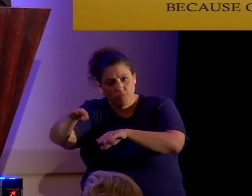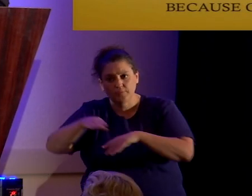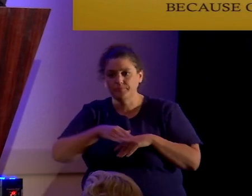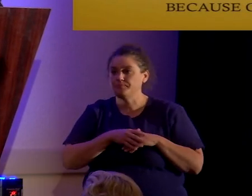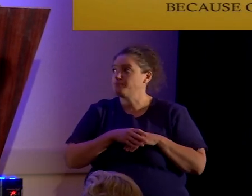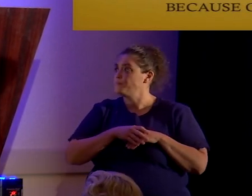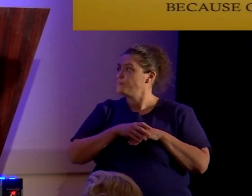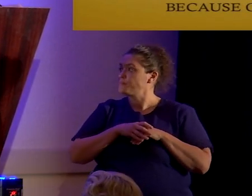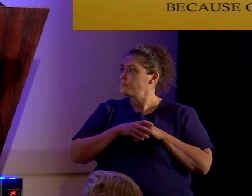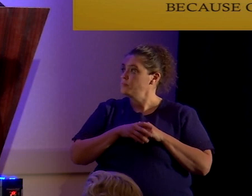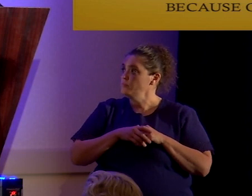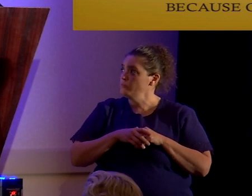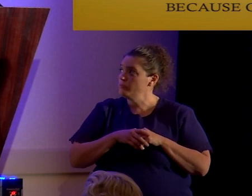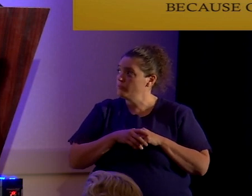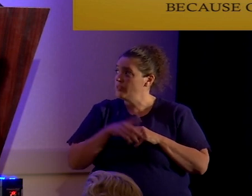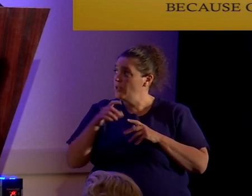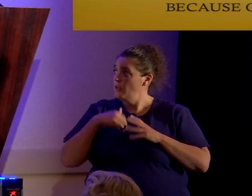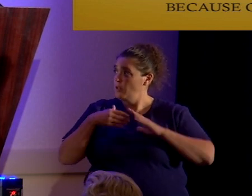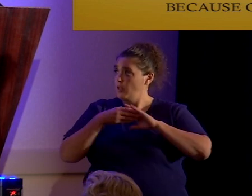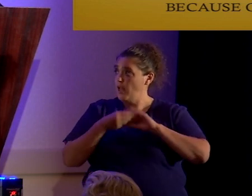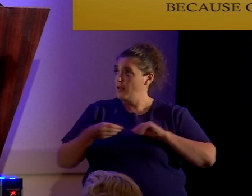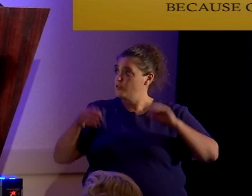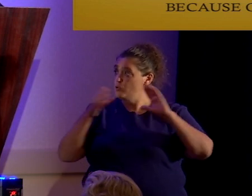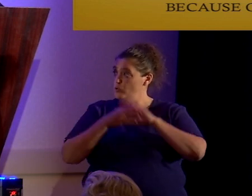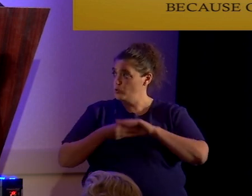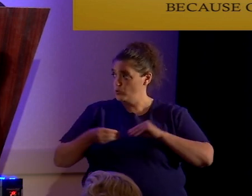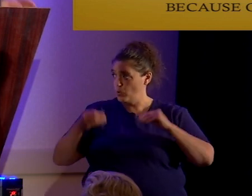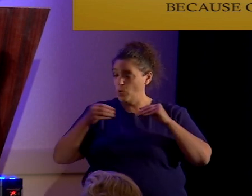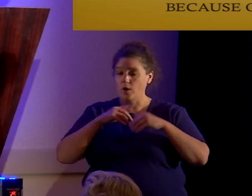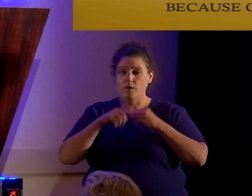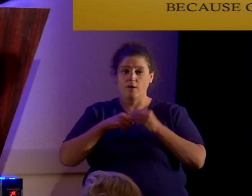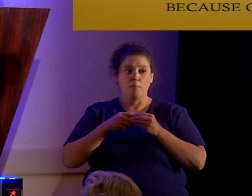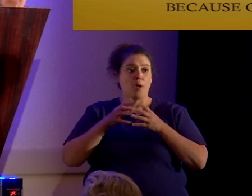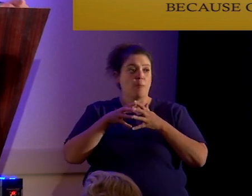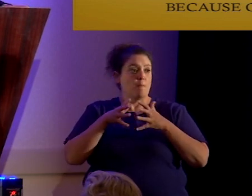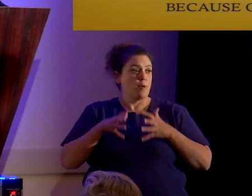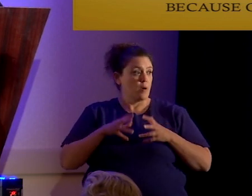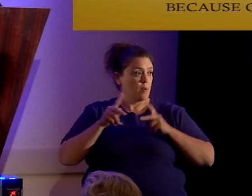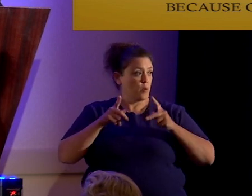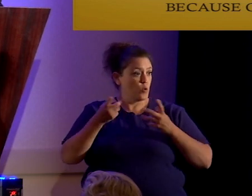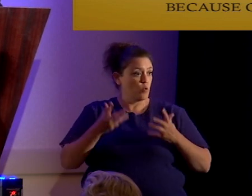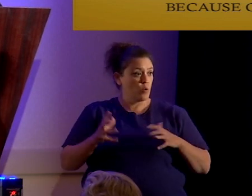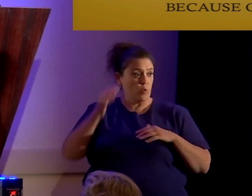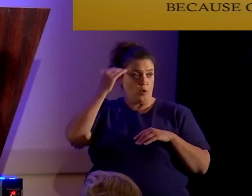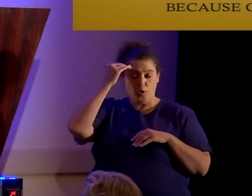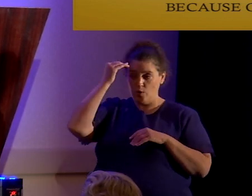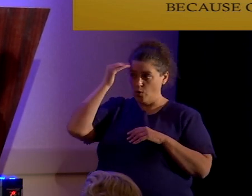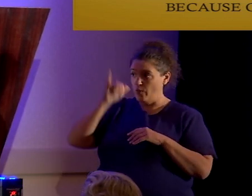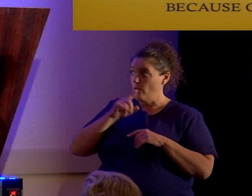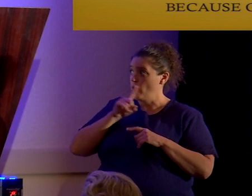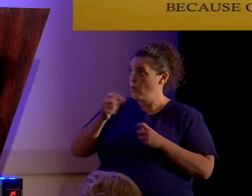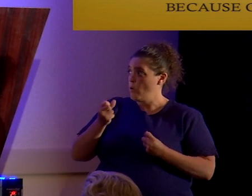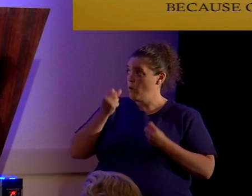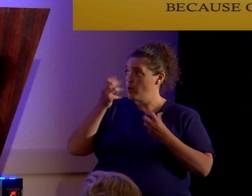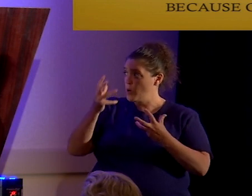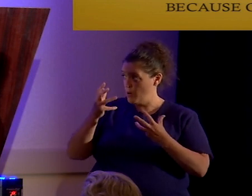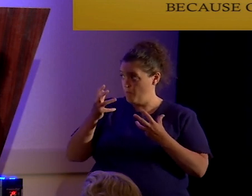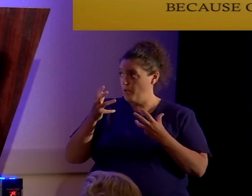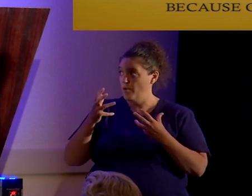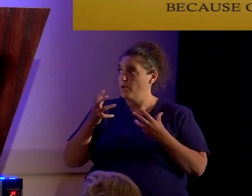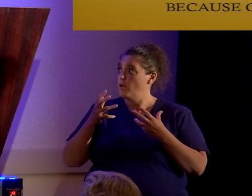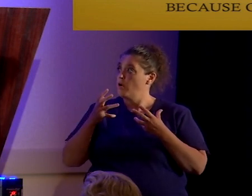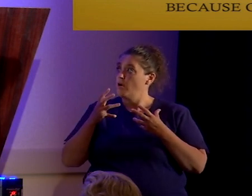He has a story populating the Americas, and as you already know, there are a number of likely